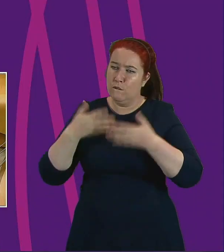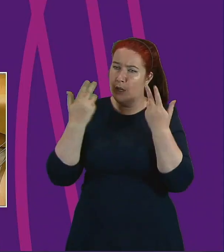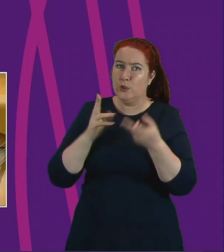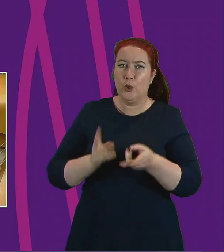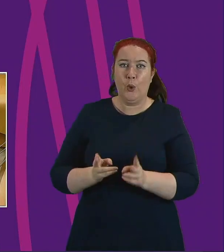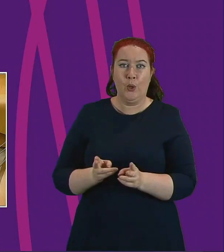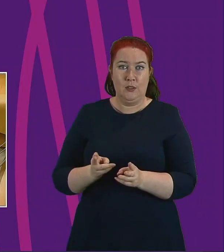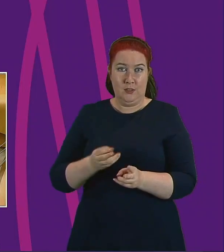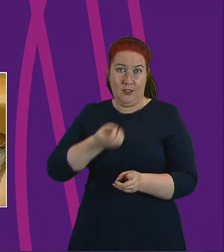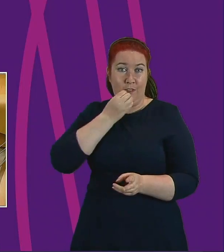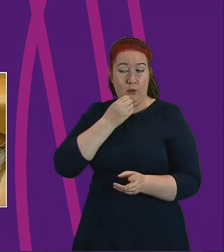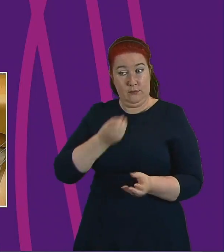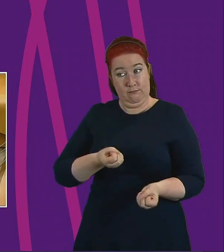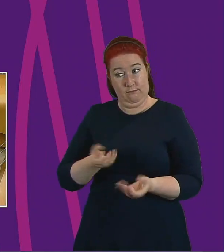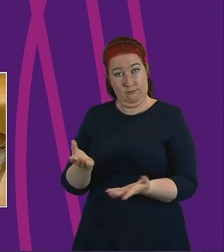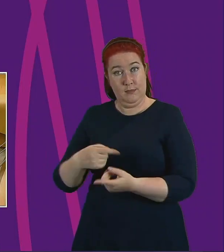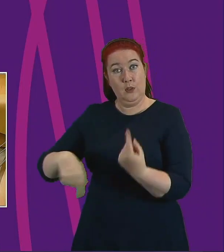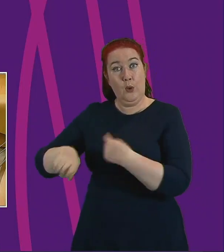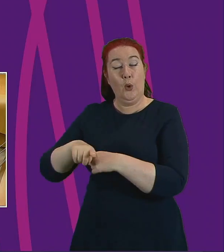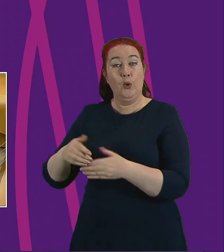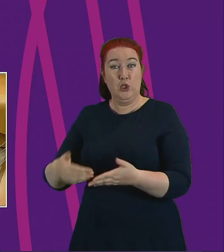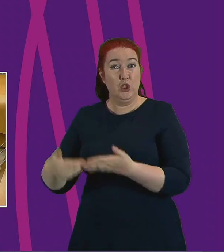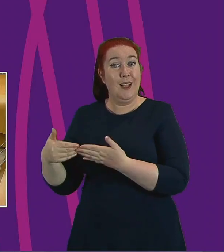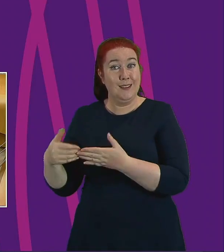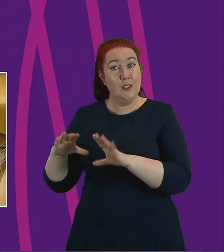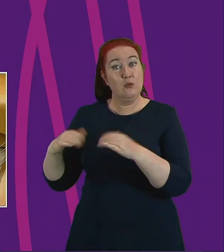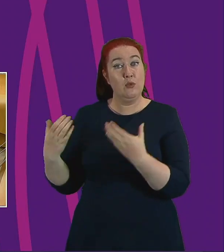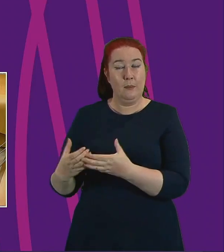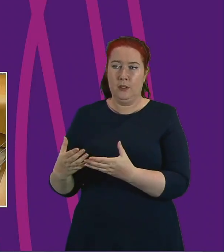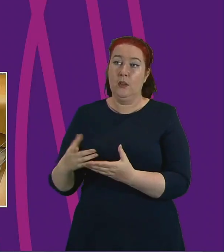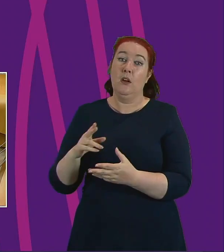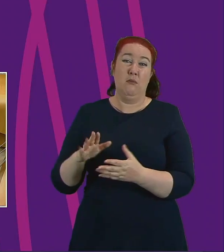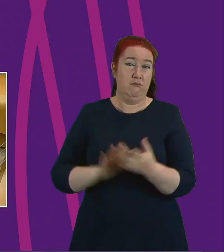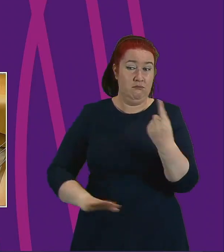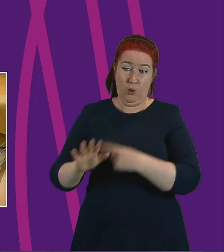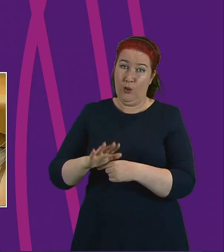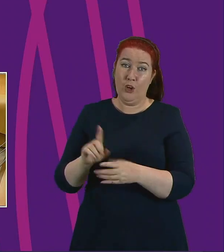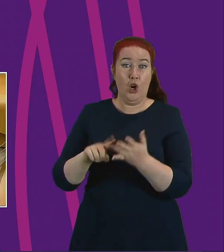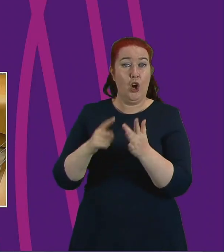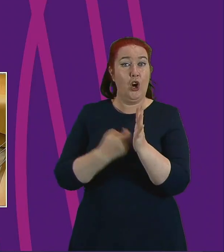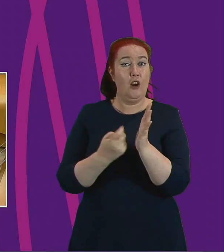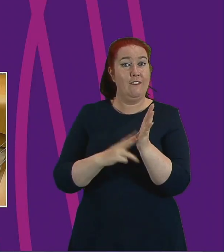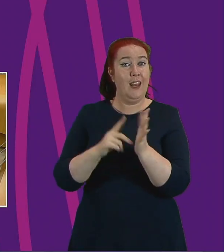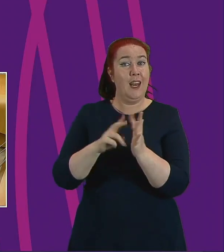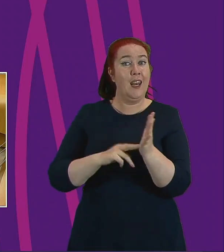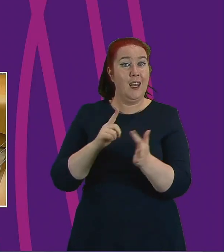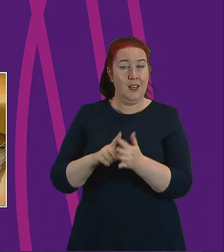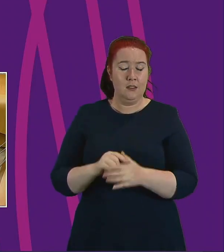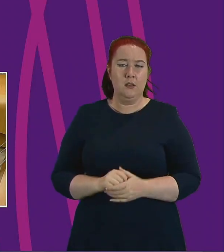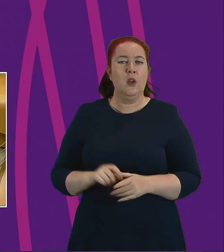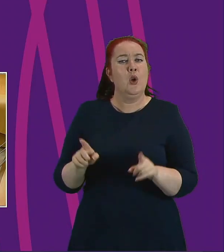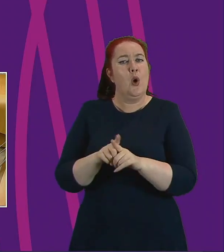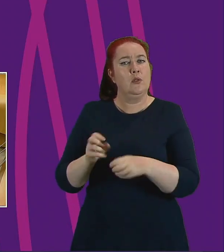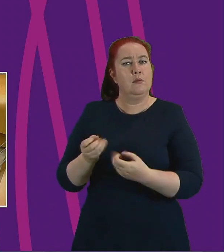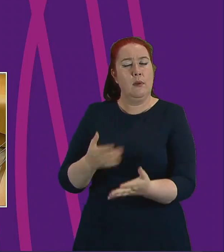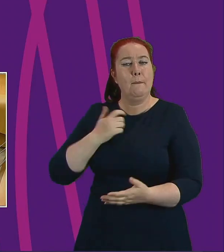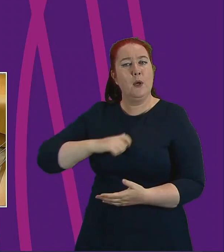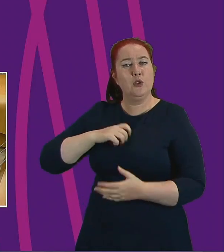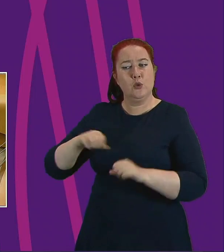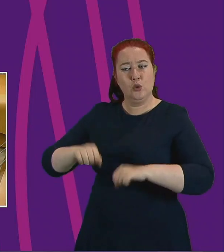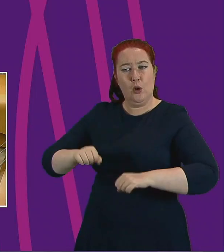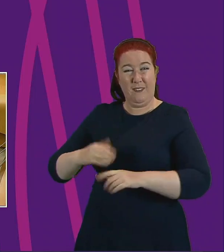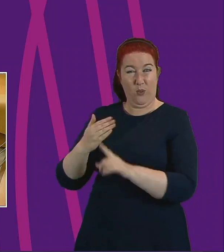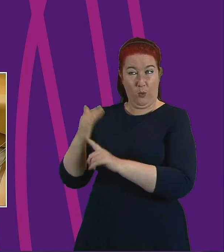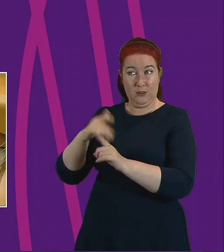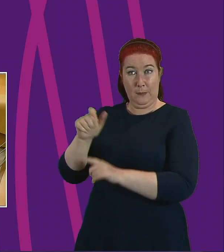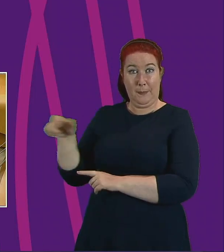shielding. And it's not just in Fullerton – they're helping people throughout Irvine. They're also providing personal shopping for older folk in the area.